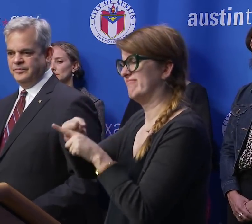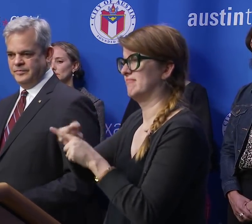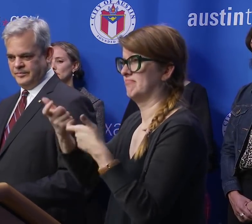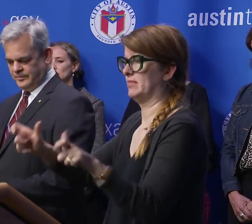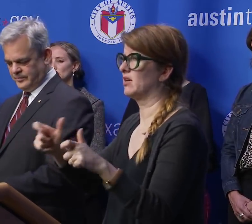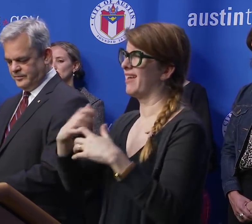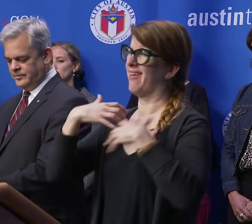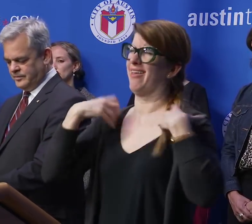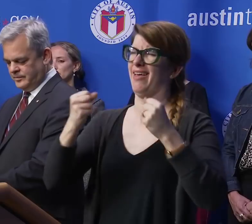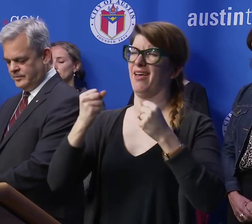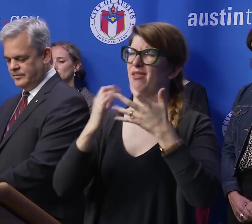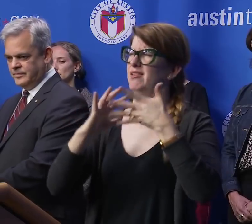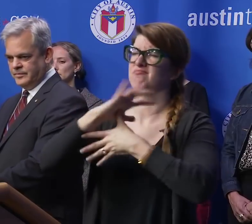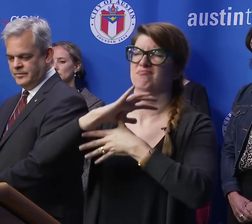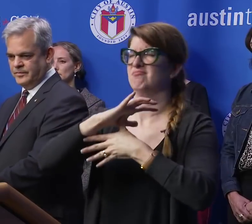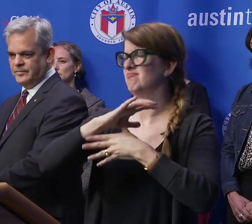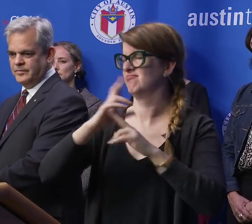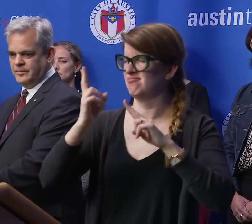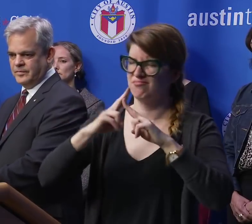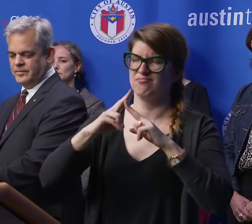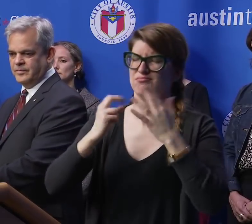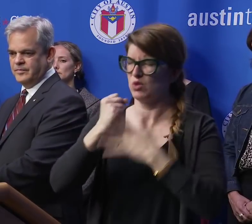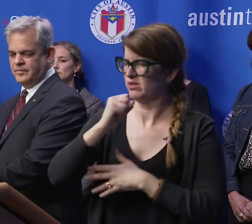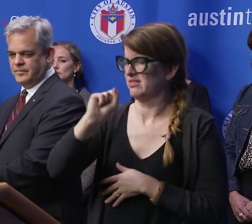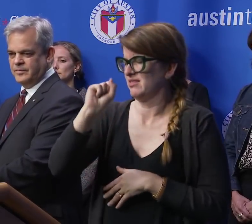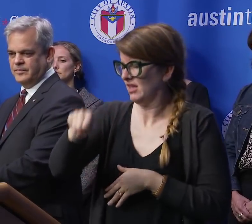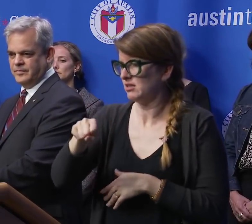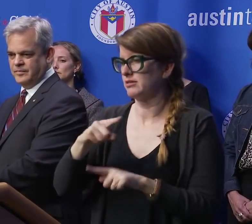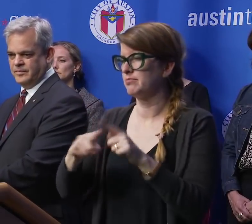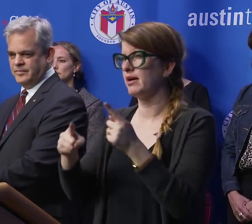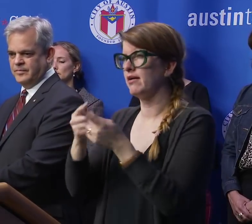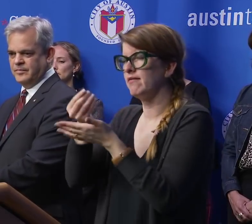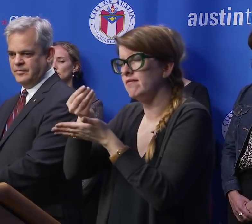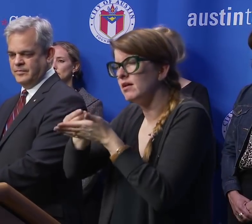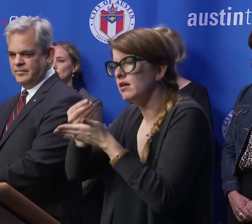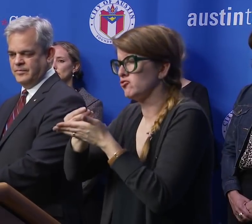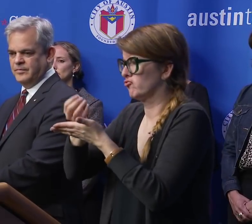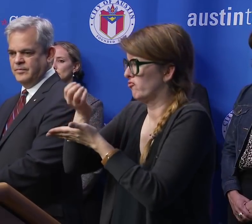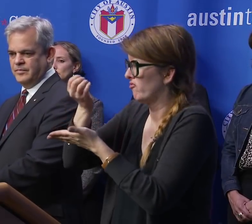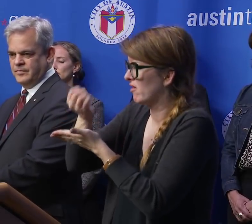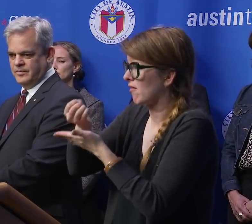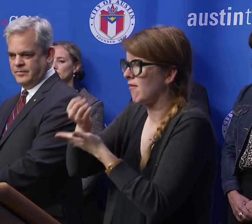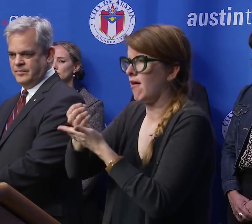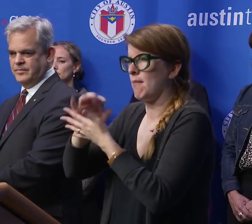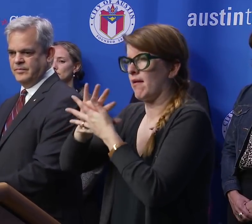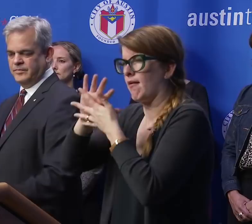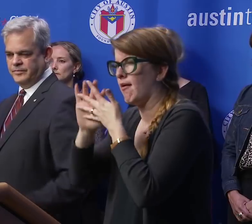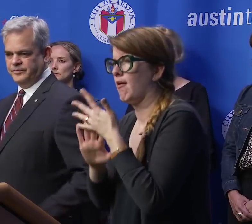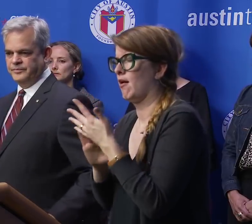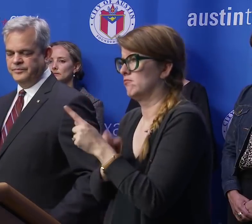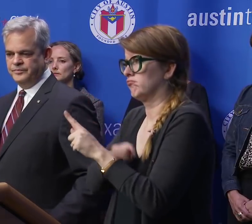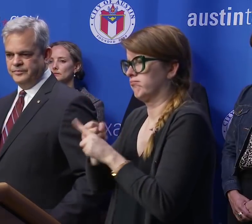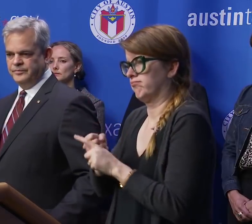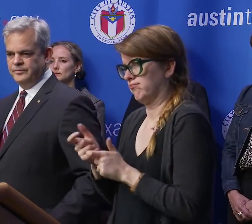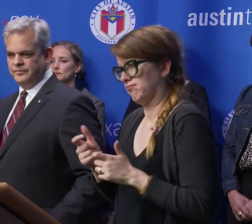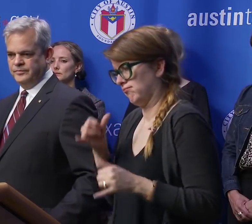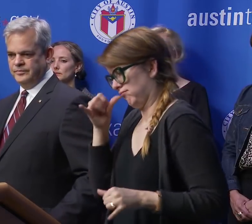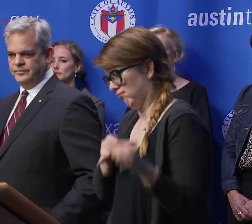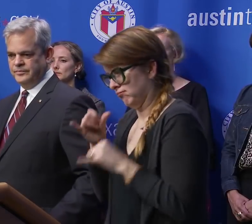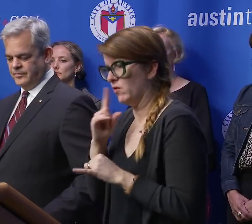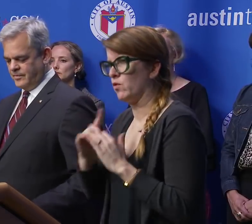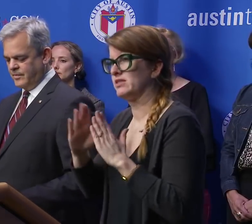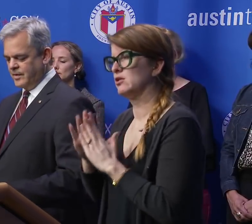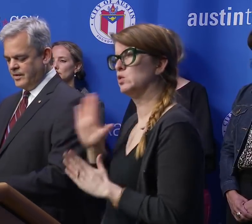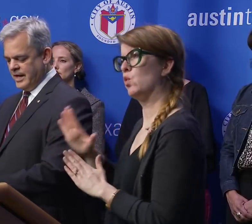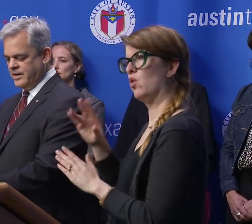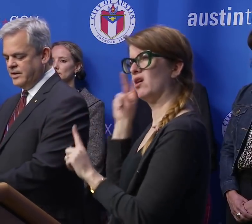is the number one priority, but the financial, economic ramifications are huge for the city. What are your thoughts